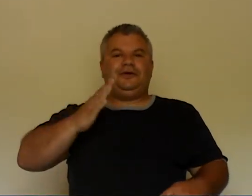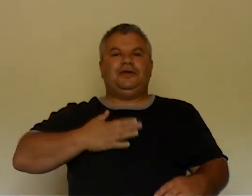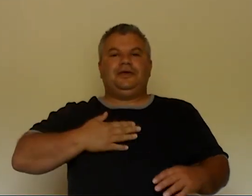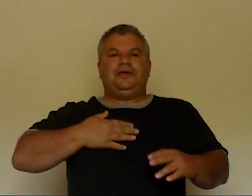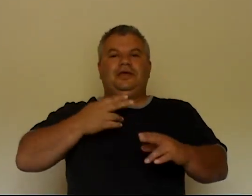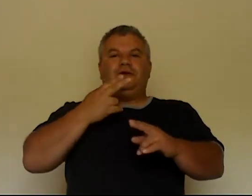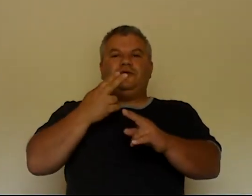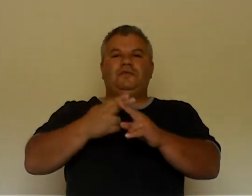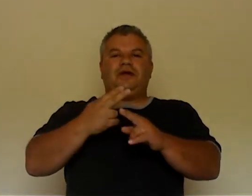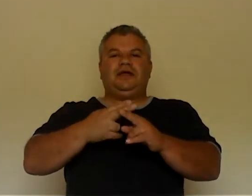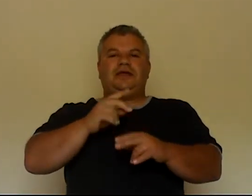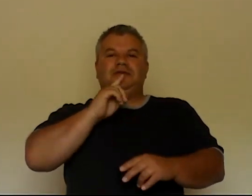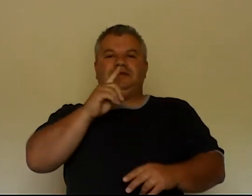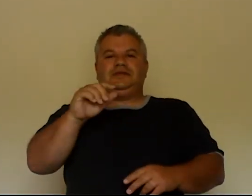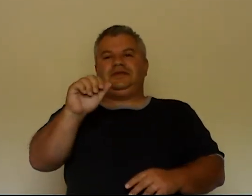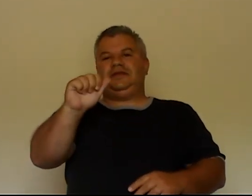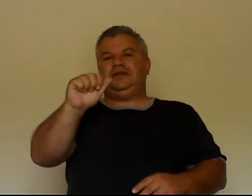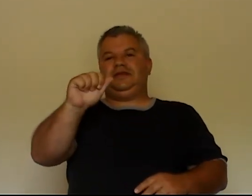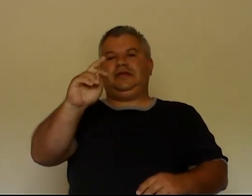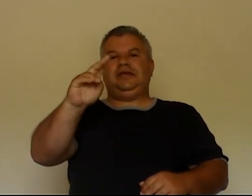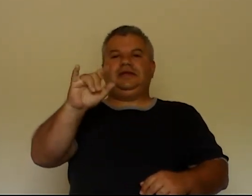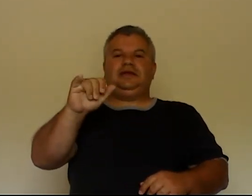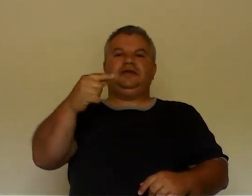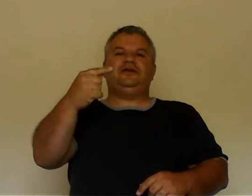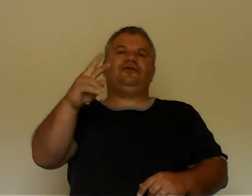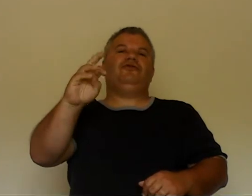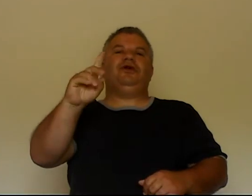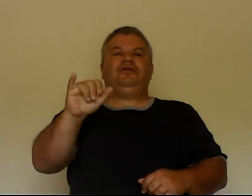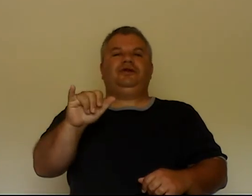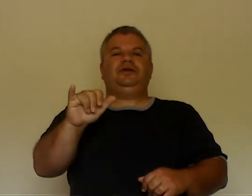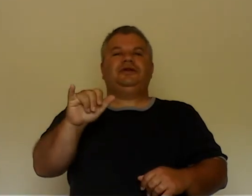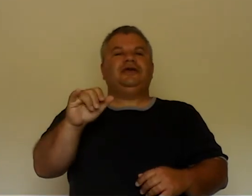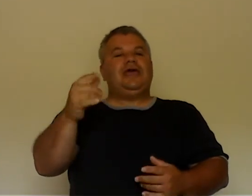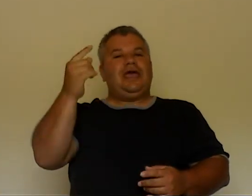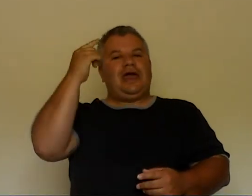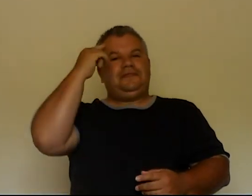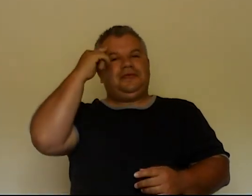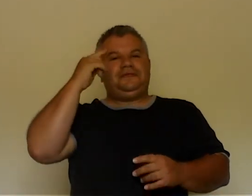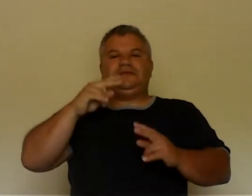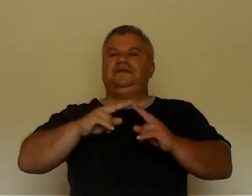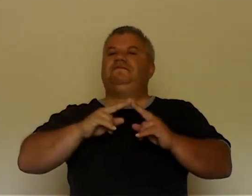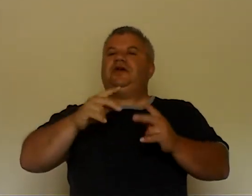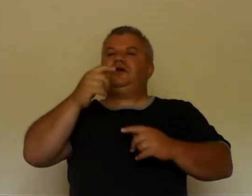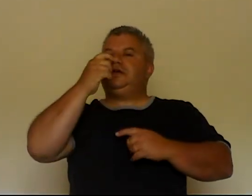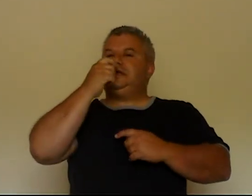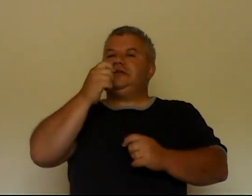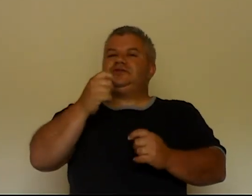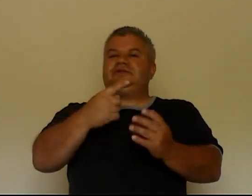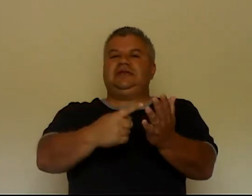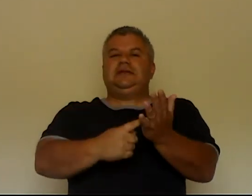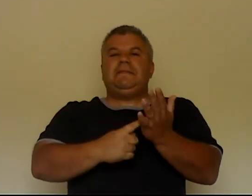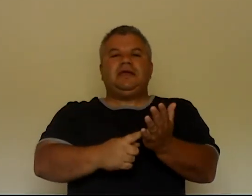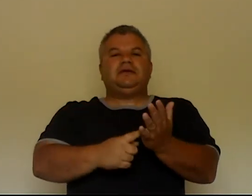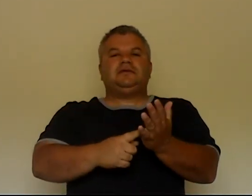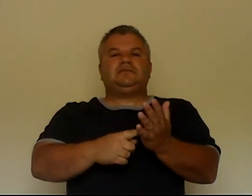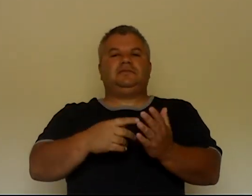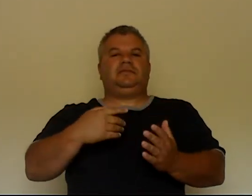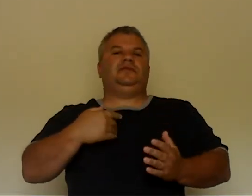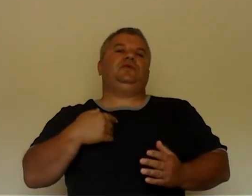Hello, my name is Andy Gregory. I think it's a very interesting debate we